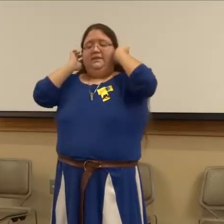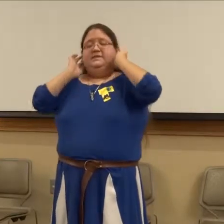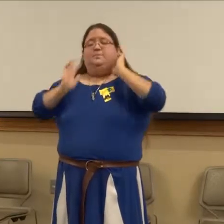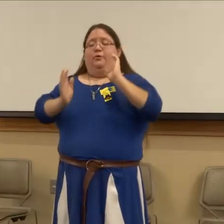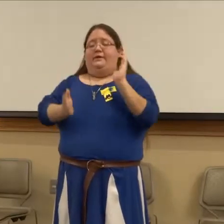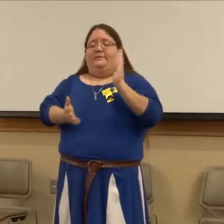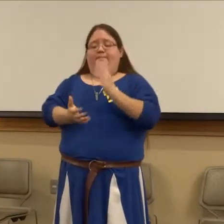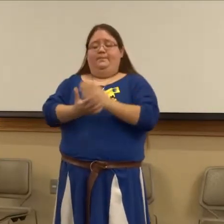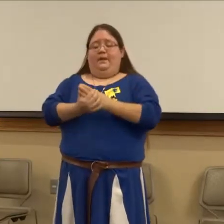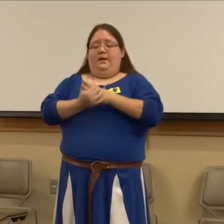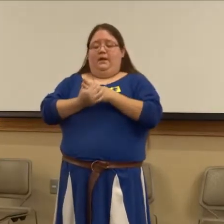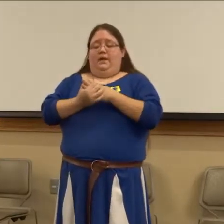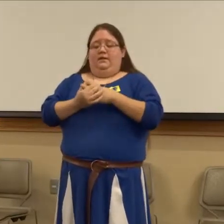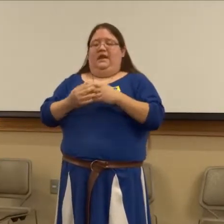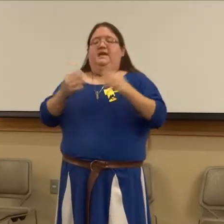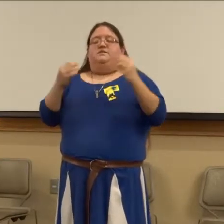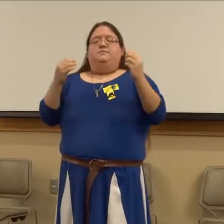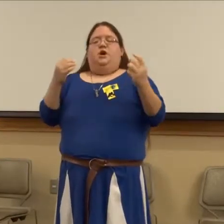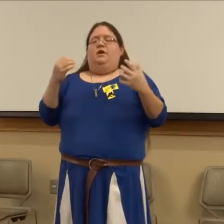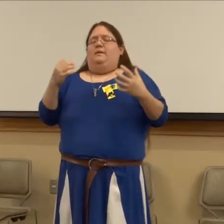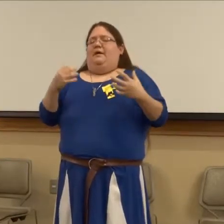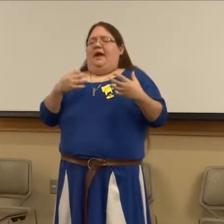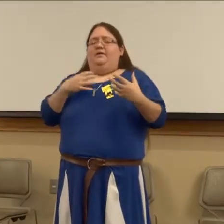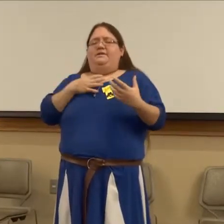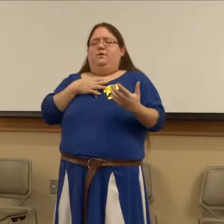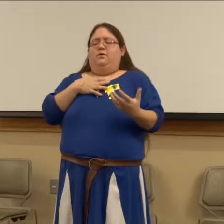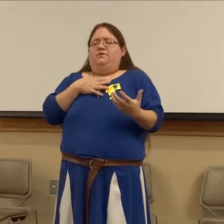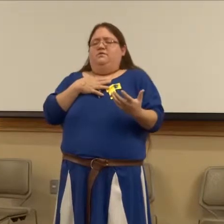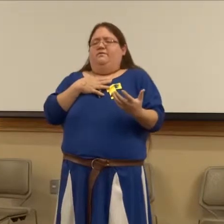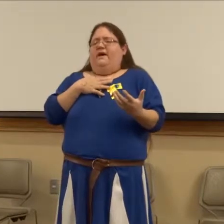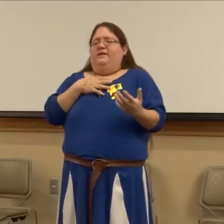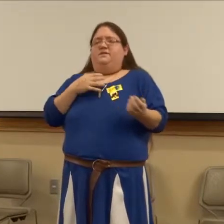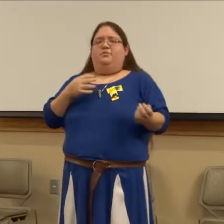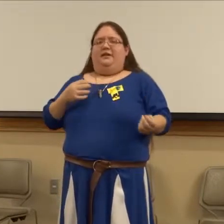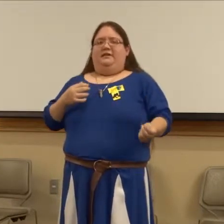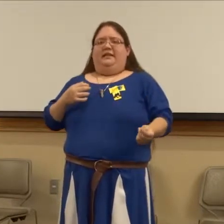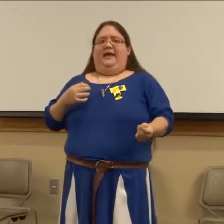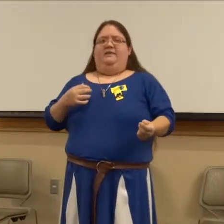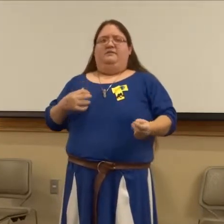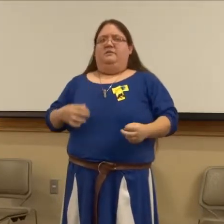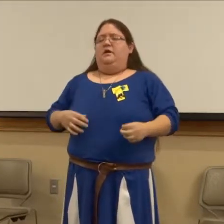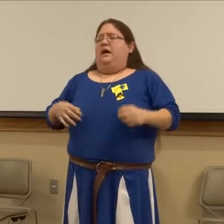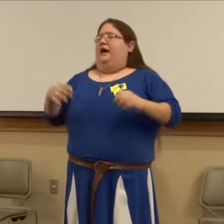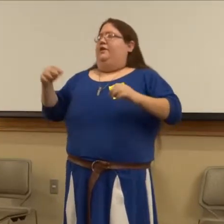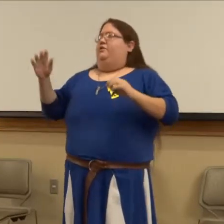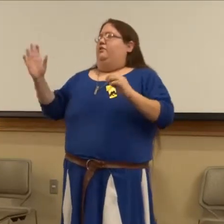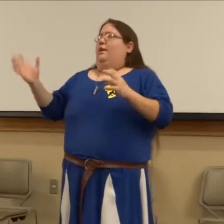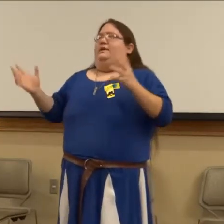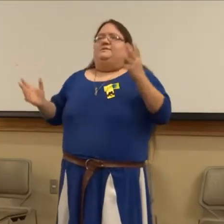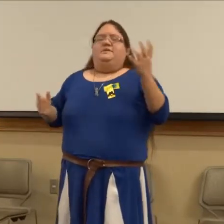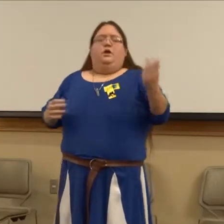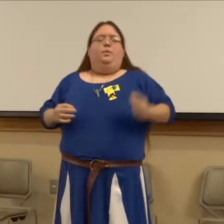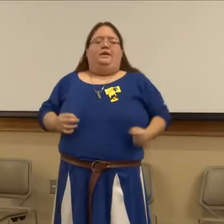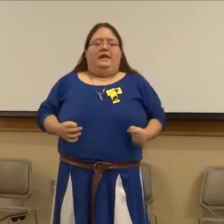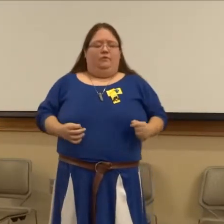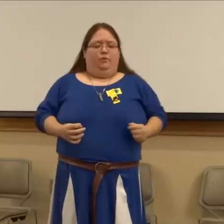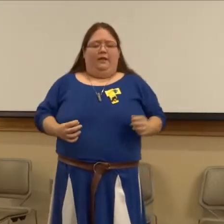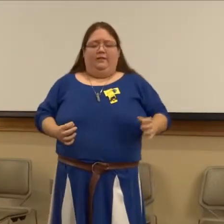at this point, the king is talking about how his horses are the finest bred in the land, and how they are the quickest, and no one can outrun them,